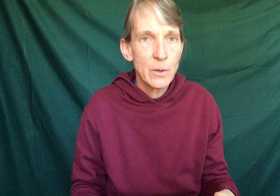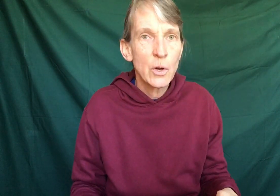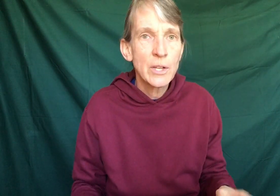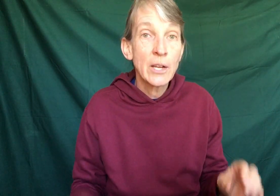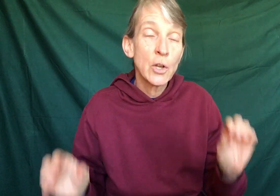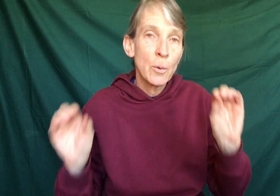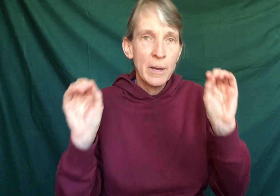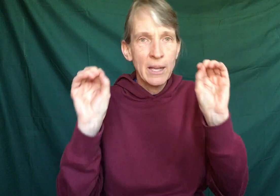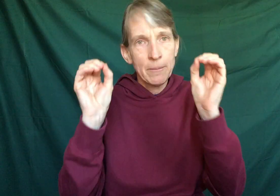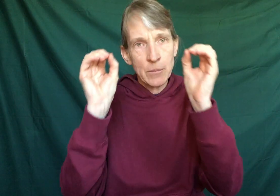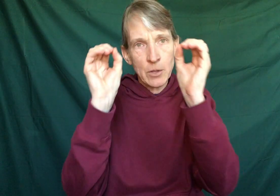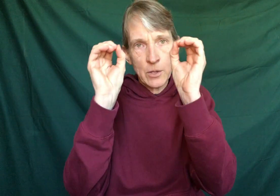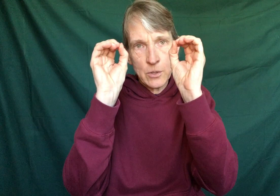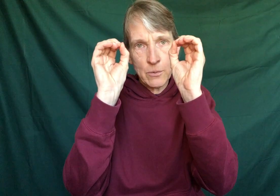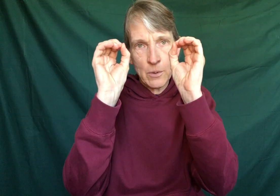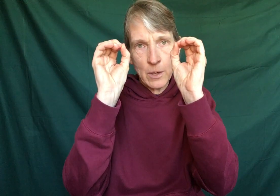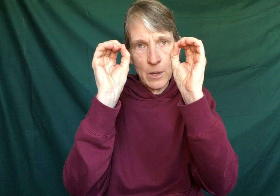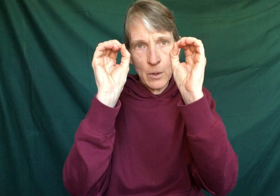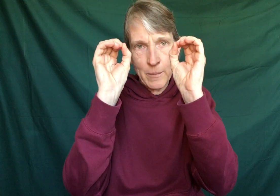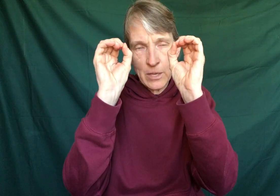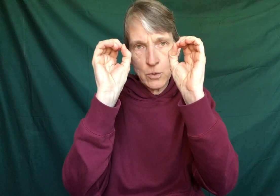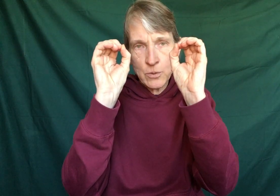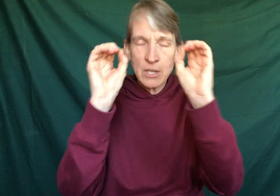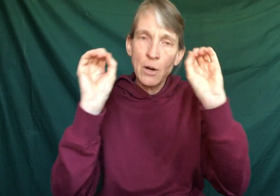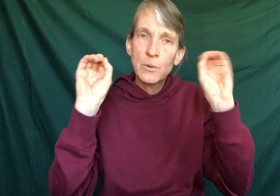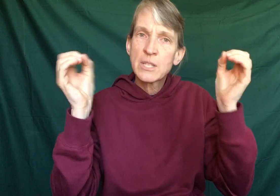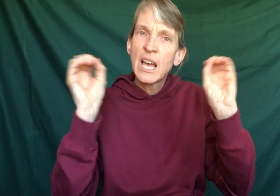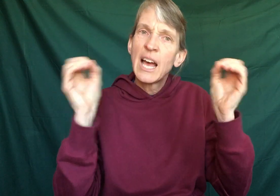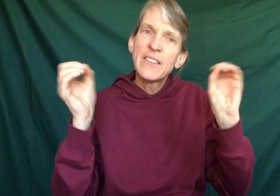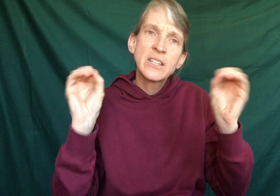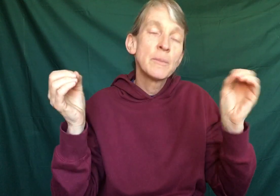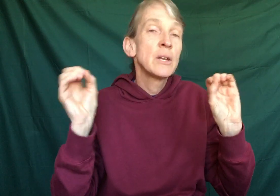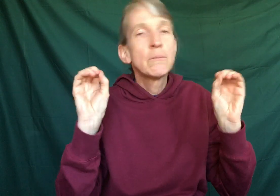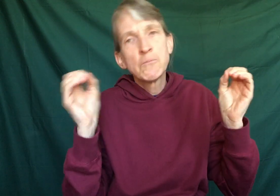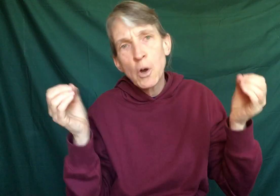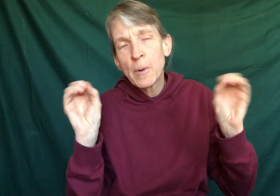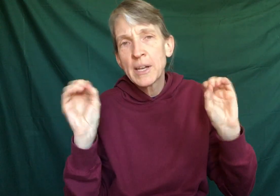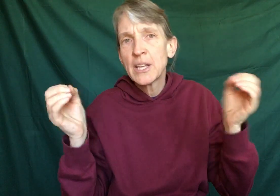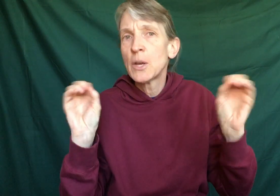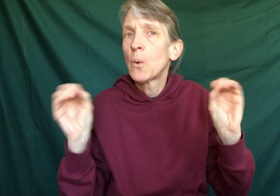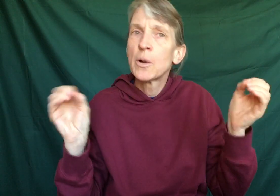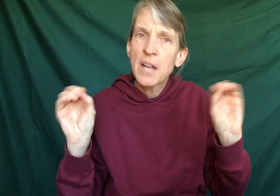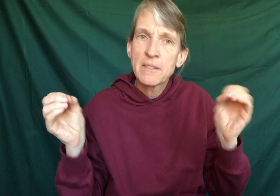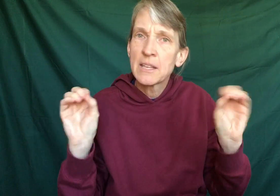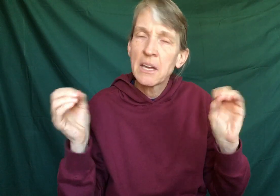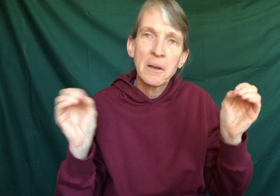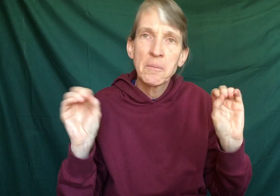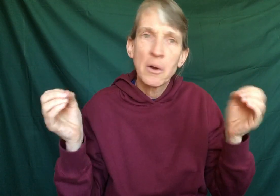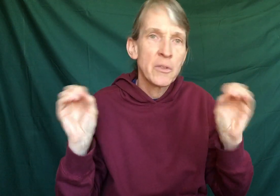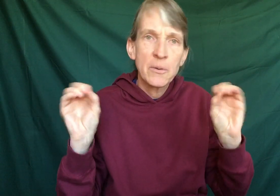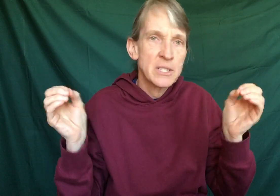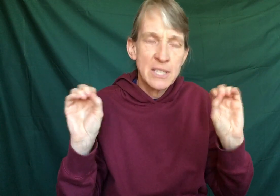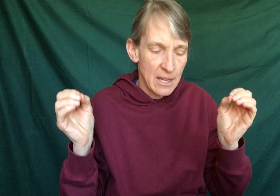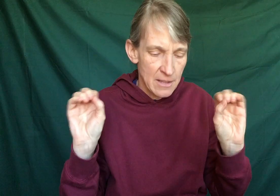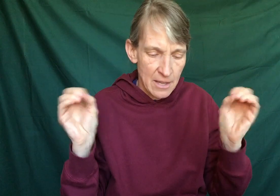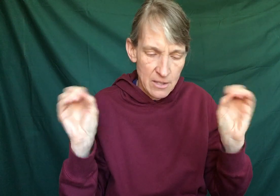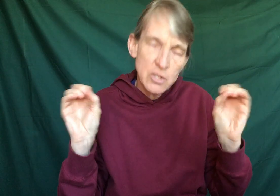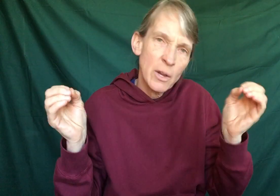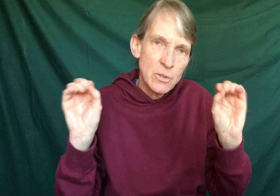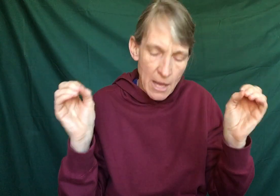Goodnight, nobody. You can make two zeros, and this can mean nobody, or nothing, or there isn't anything. So I use